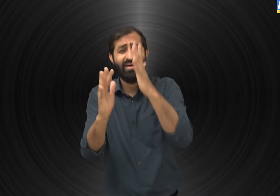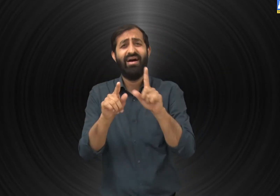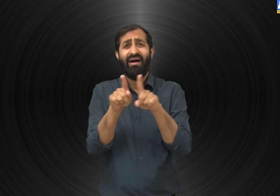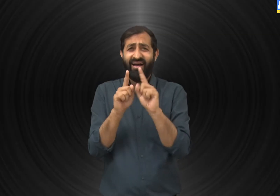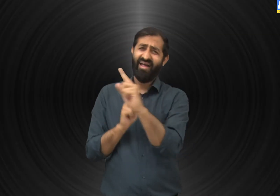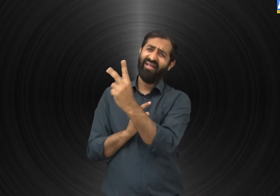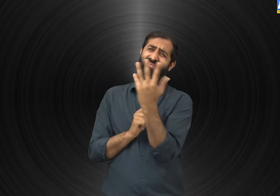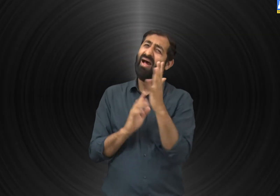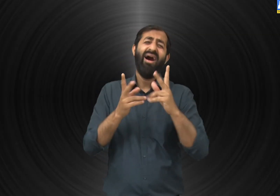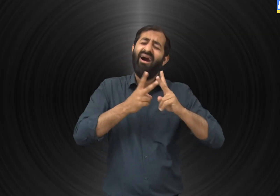devices etc.